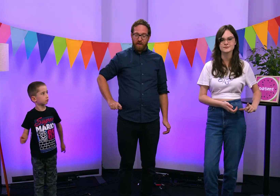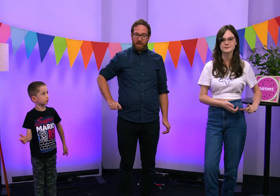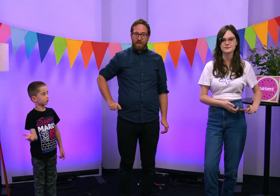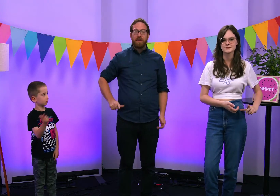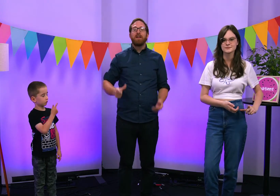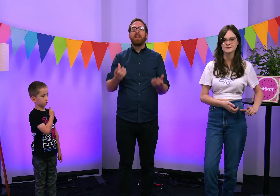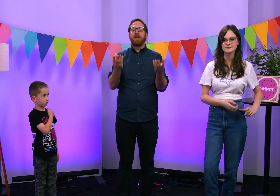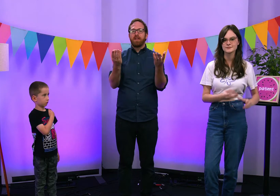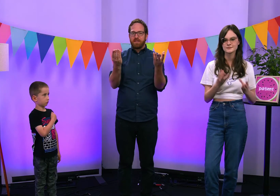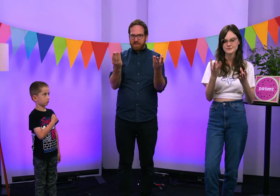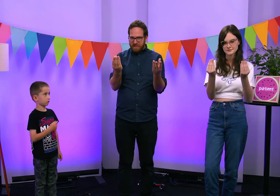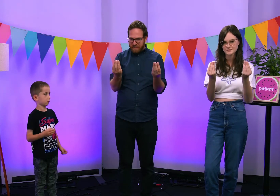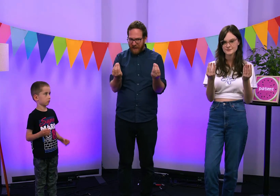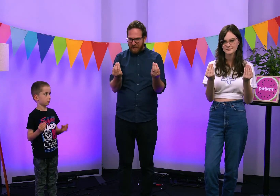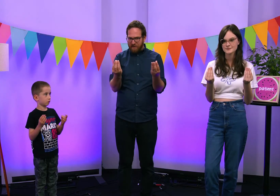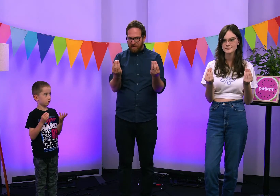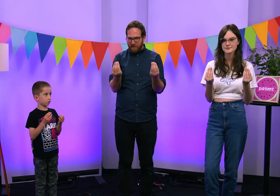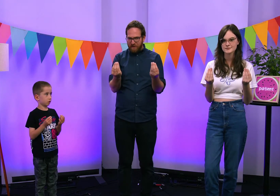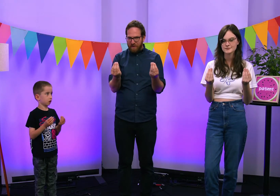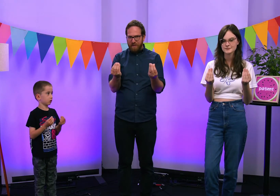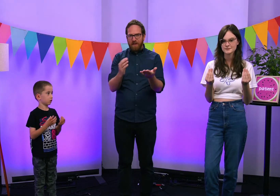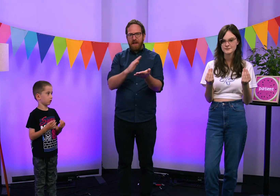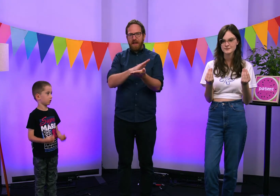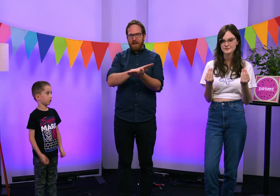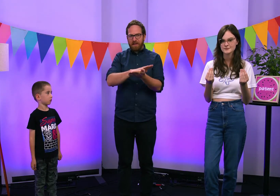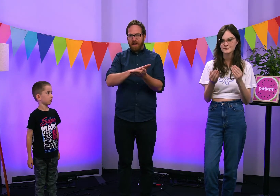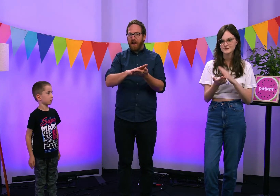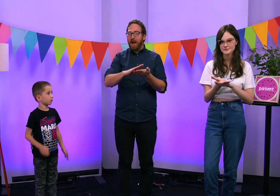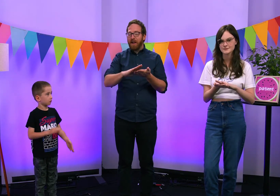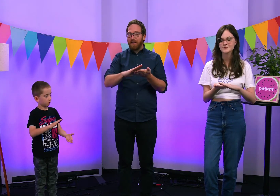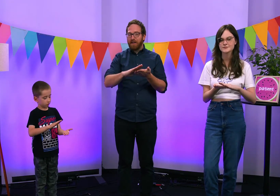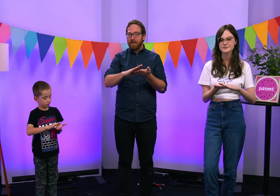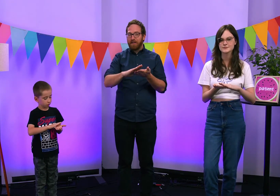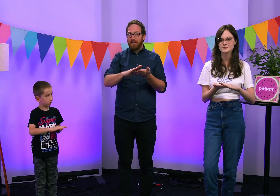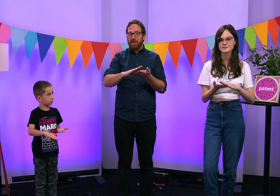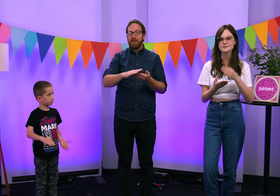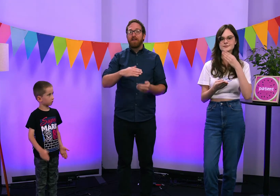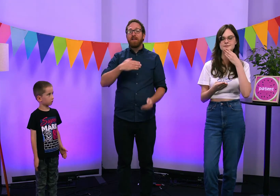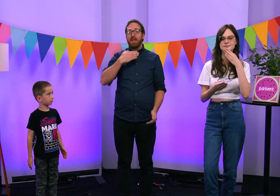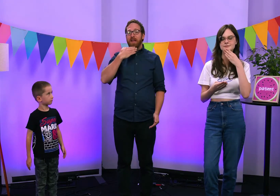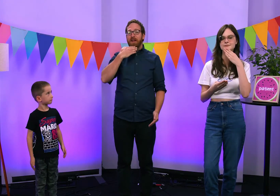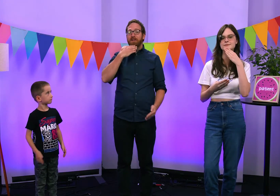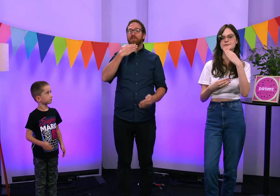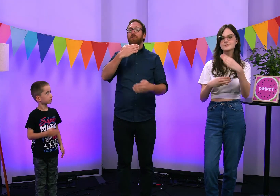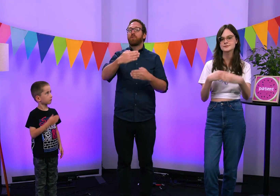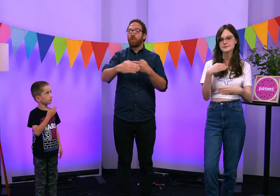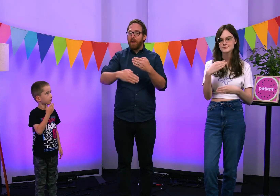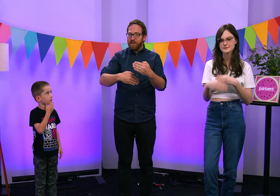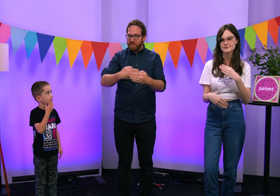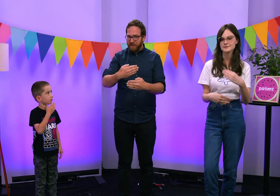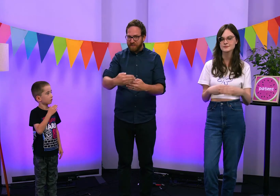is tender and kind. He is gracious.